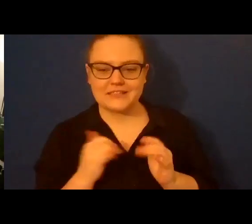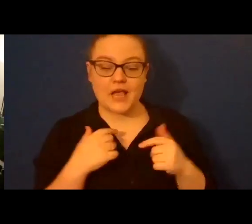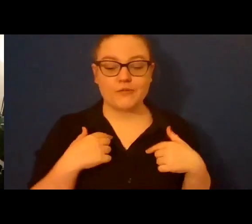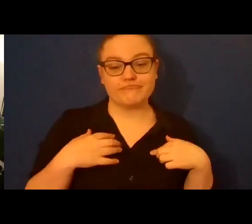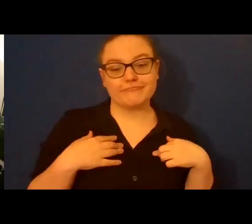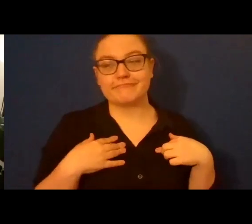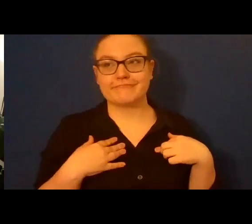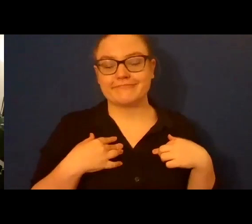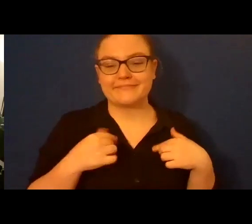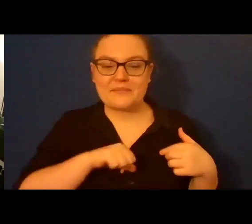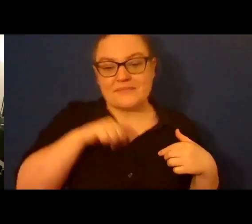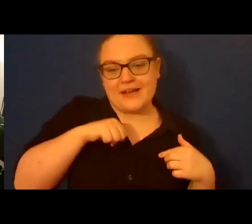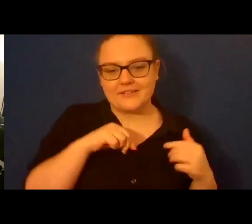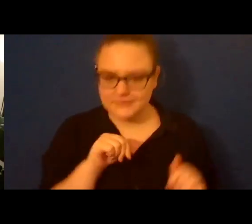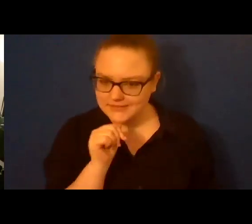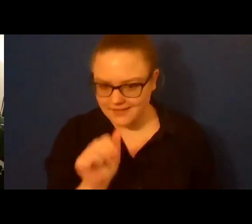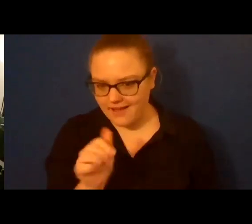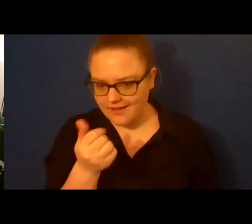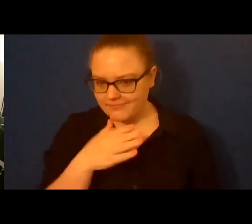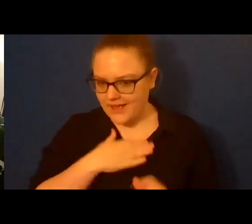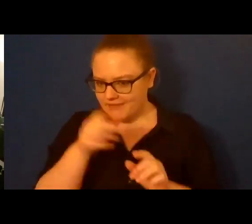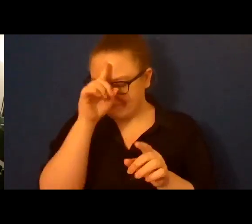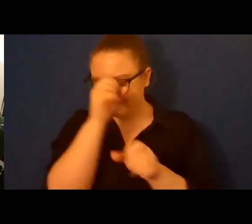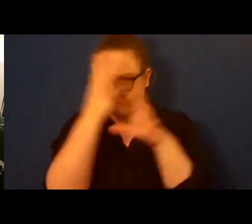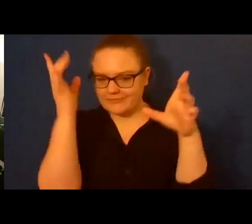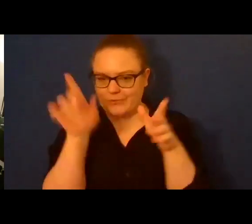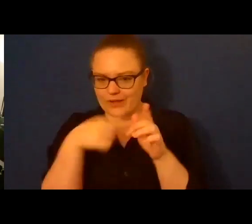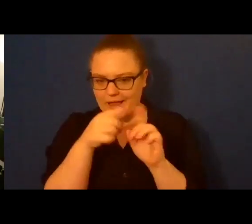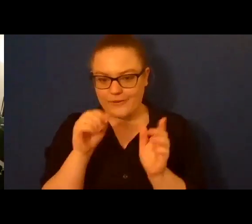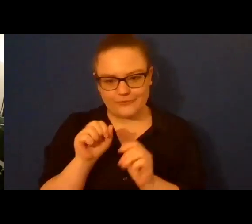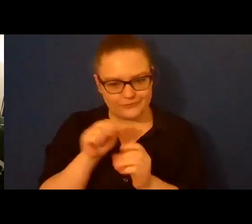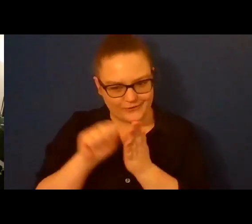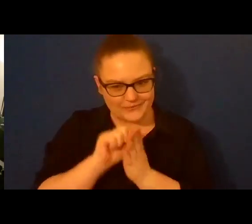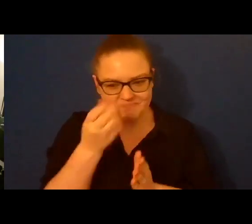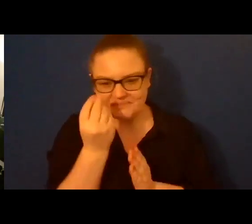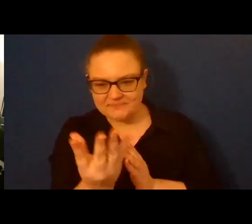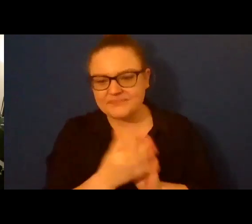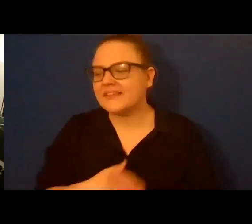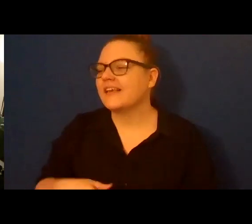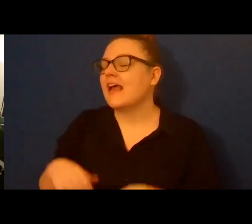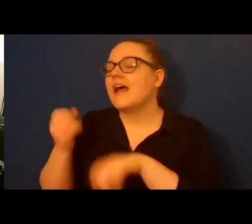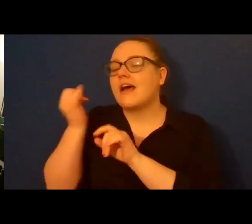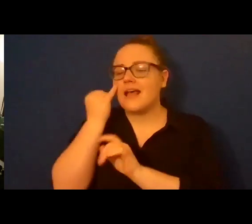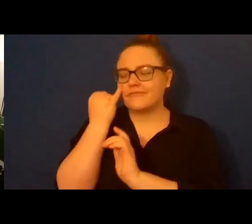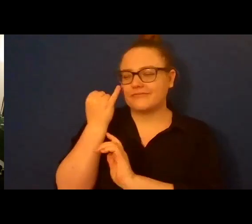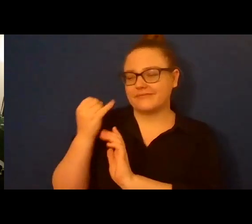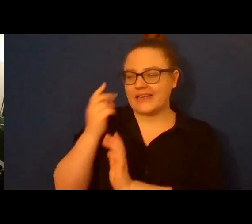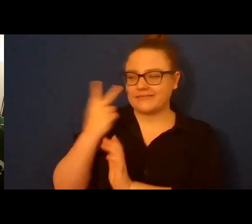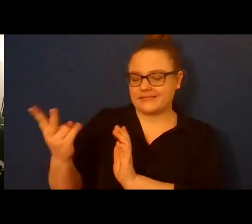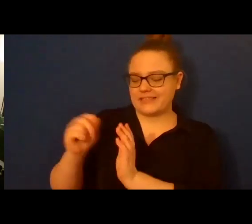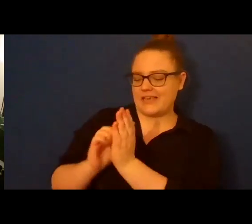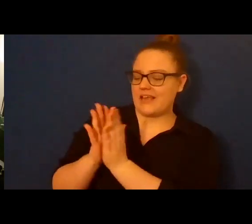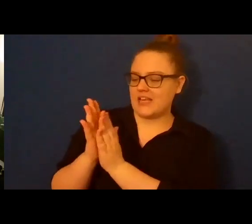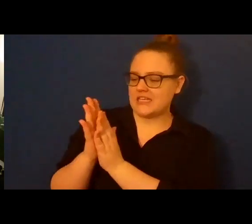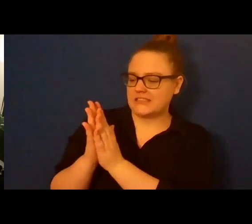Mine were always bigger. My fingers stretched longer and my palms wider than those of women six inches taller than me. My hands were